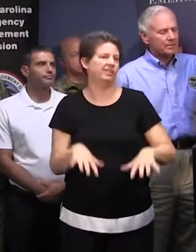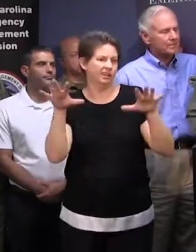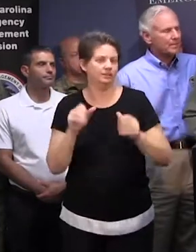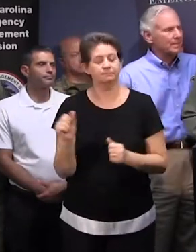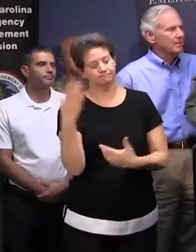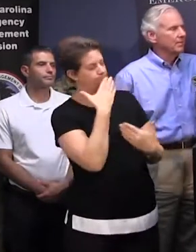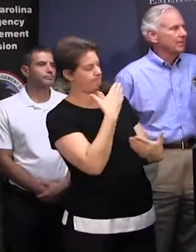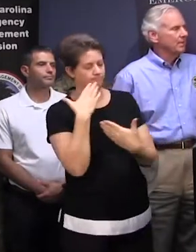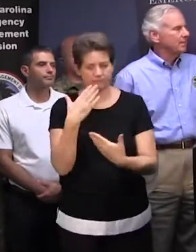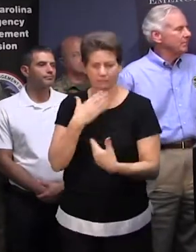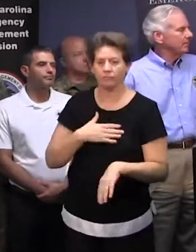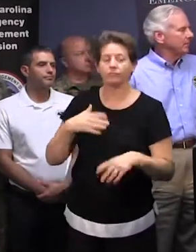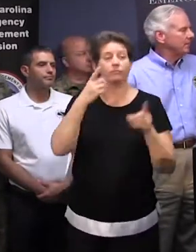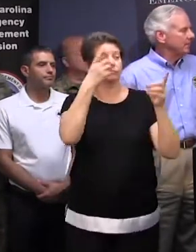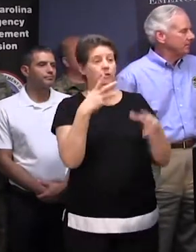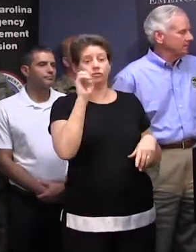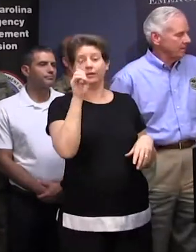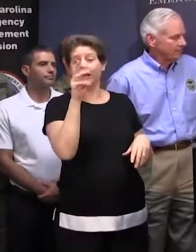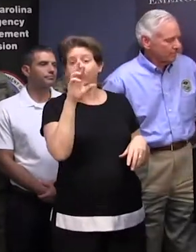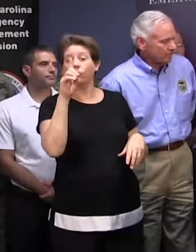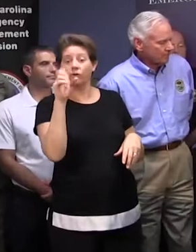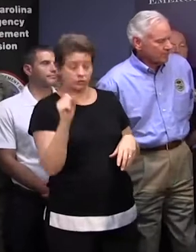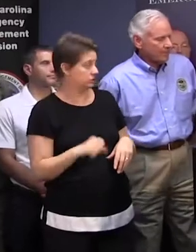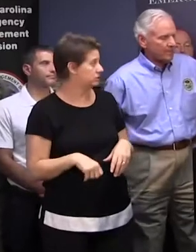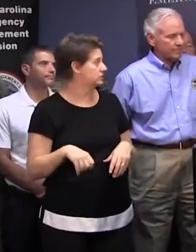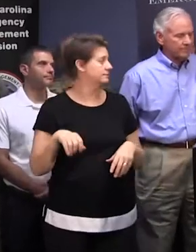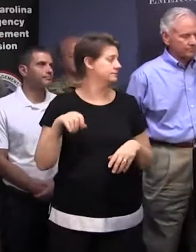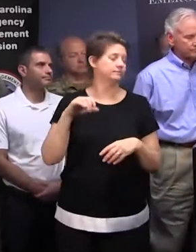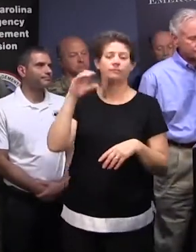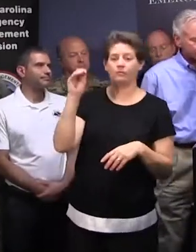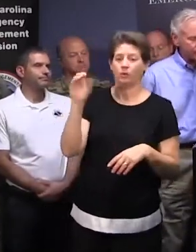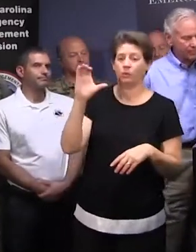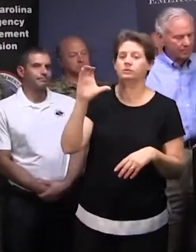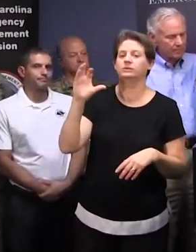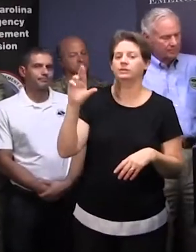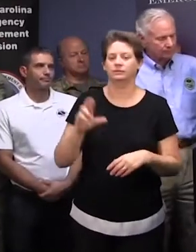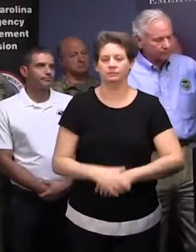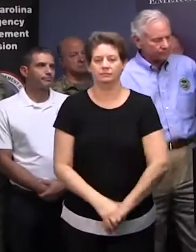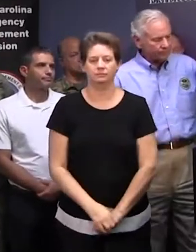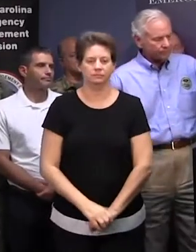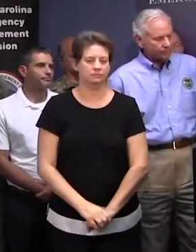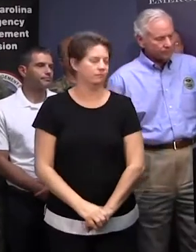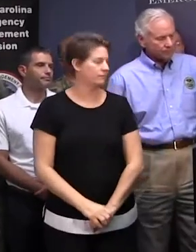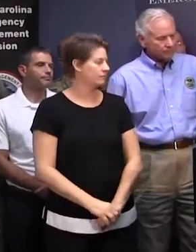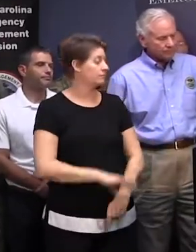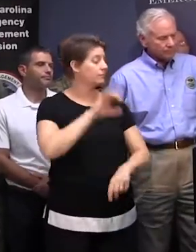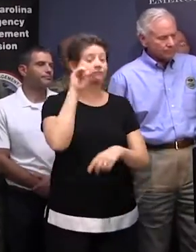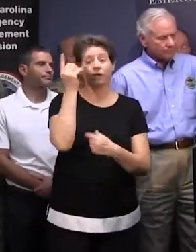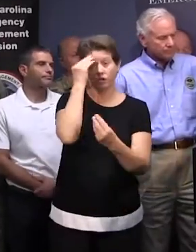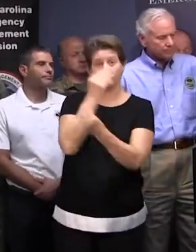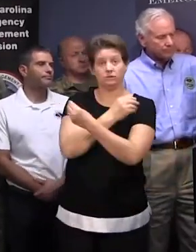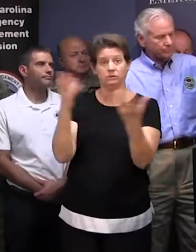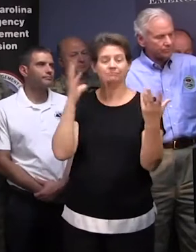Thank you, God. Thank you, John. Director Edwards, Nanette Edwards, Office of Rep. Tourist Day. Thank you, Governor. First, I'd like to provide an